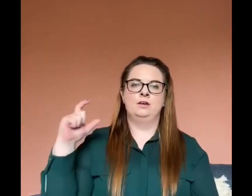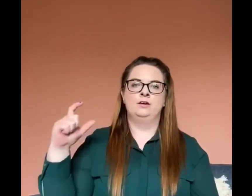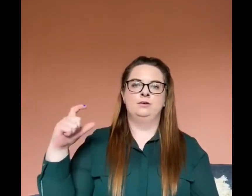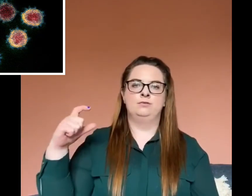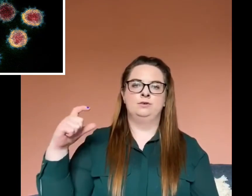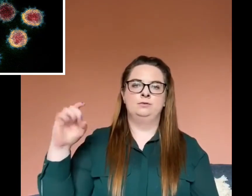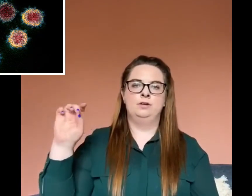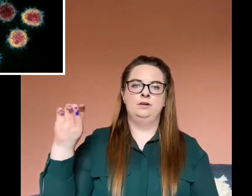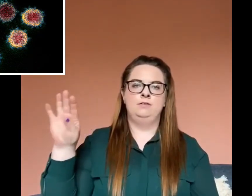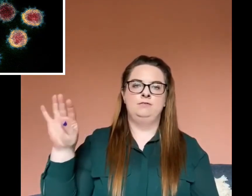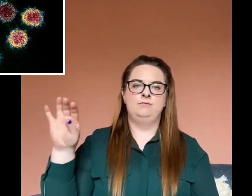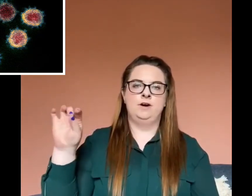Coronavirus.